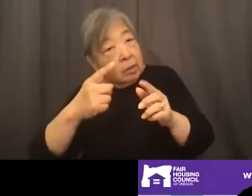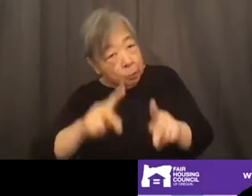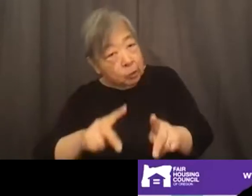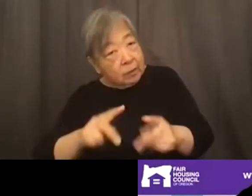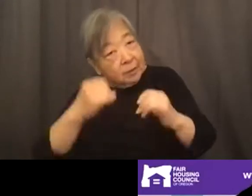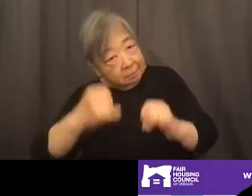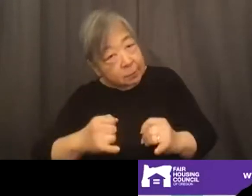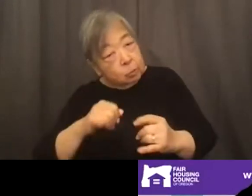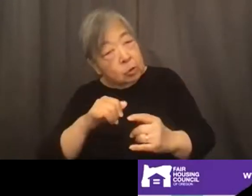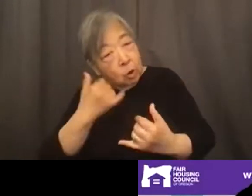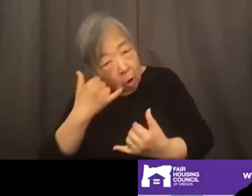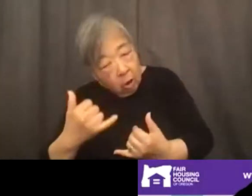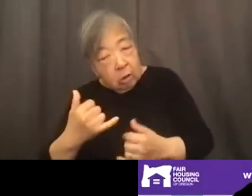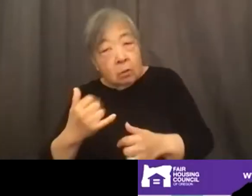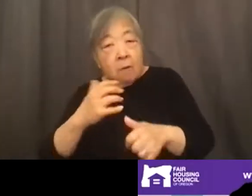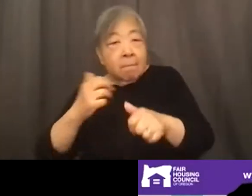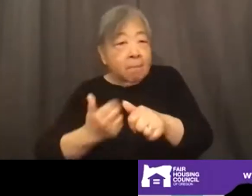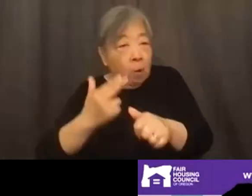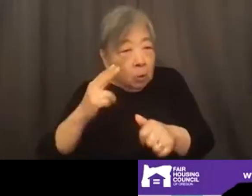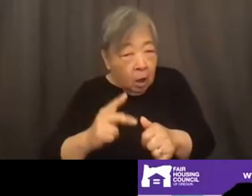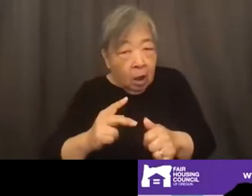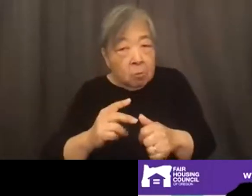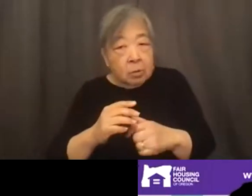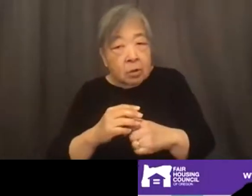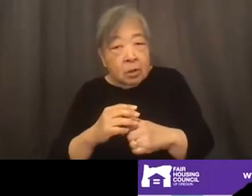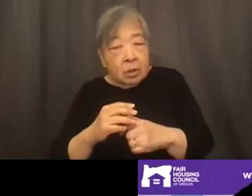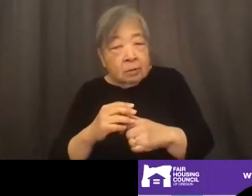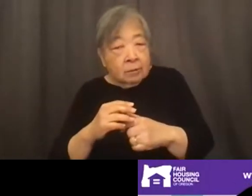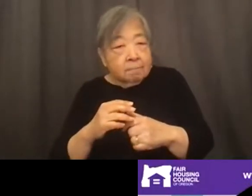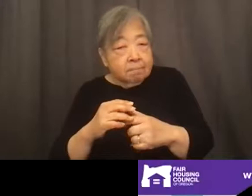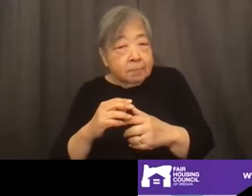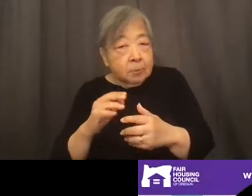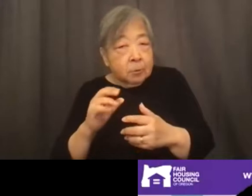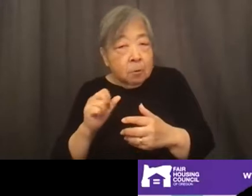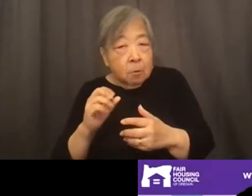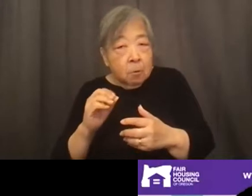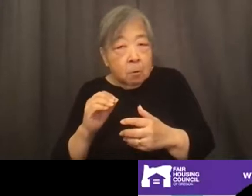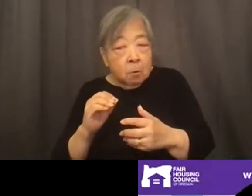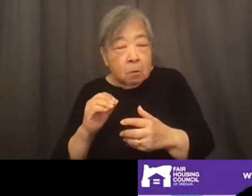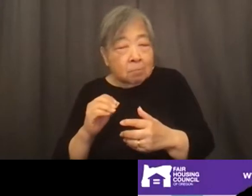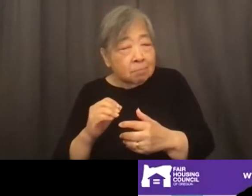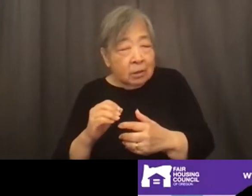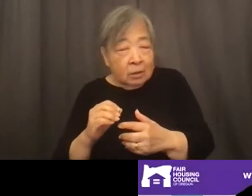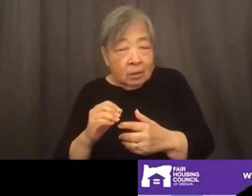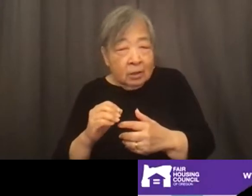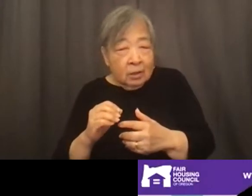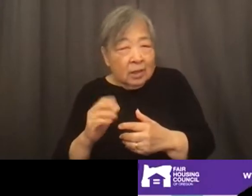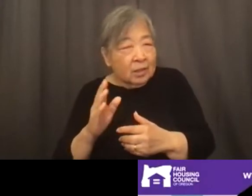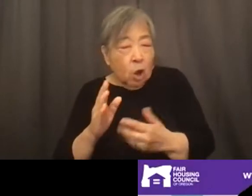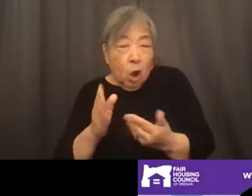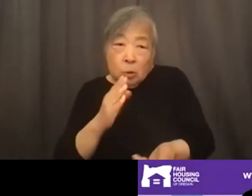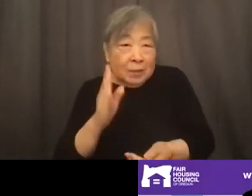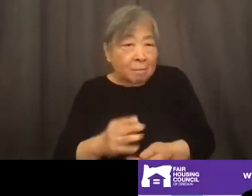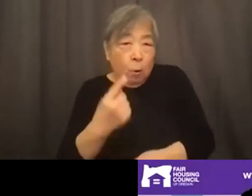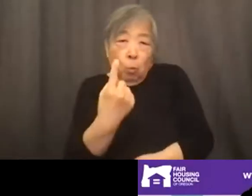follow up. We, you know, canvas other tenants, um, in those buildings. So very rarely is it always just one person.